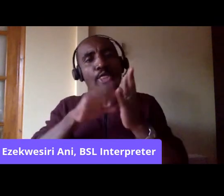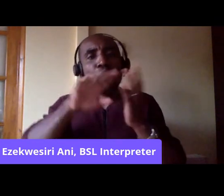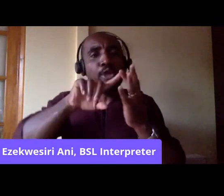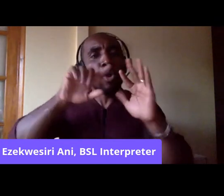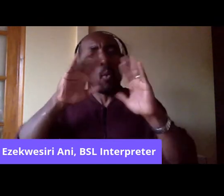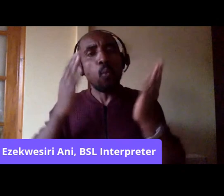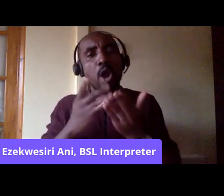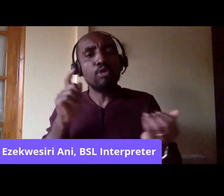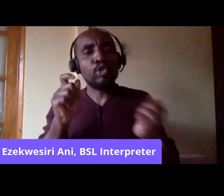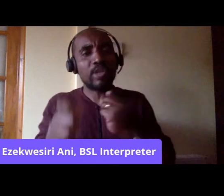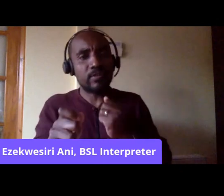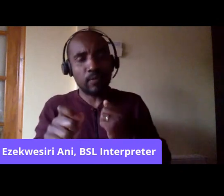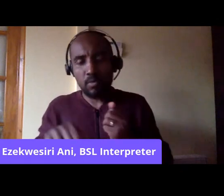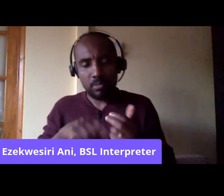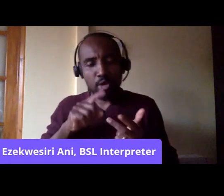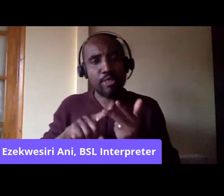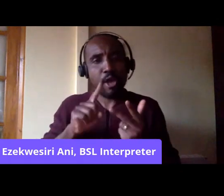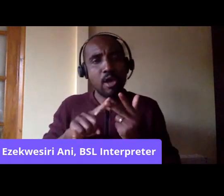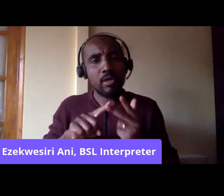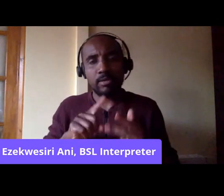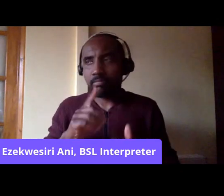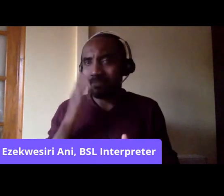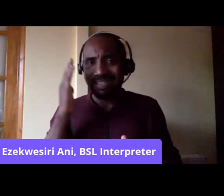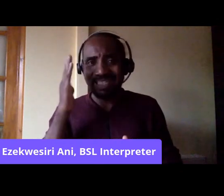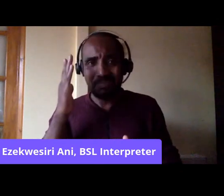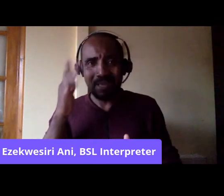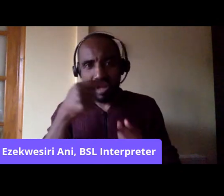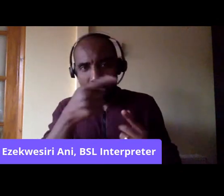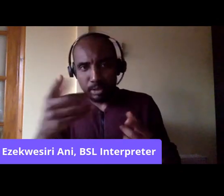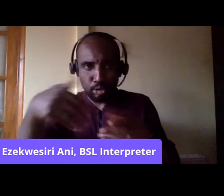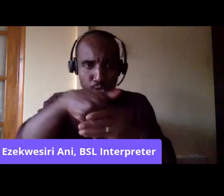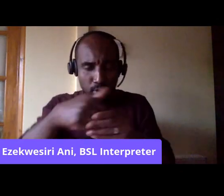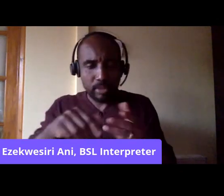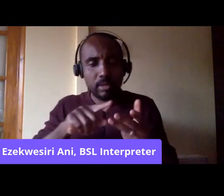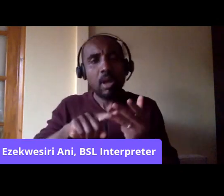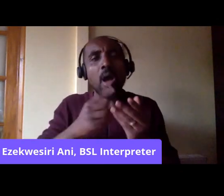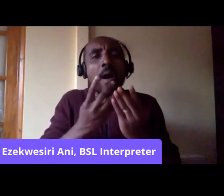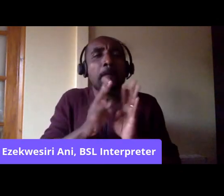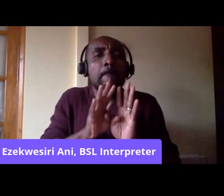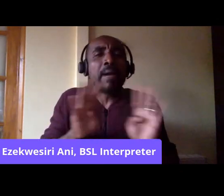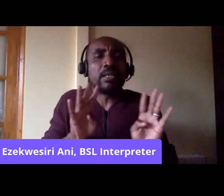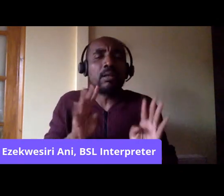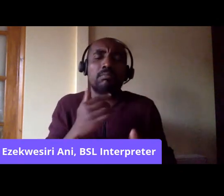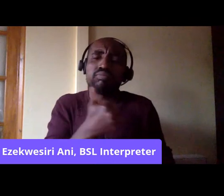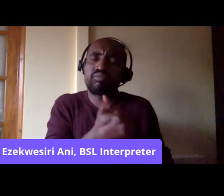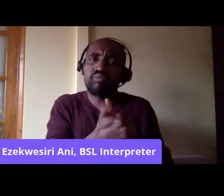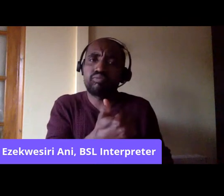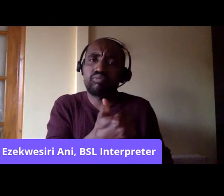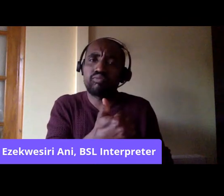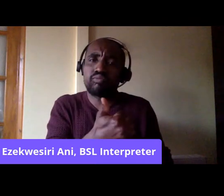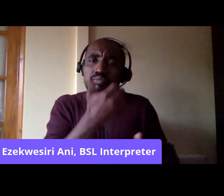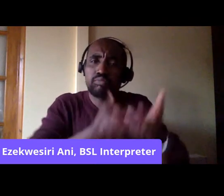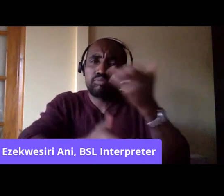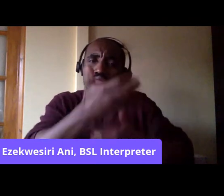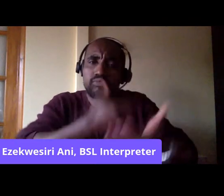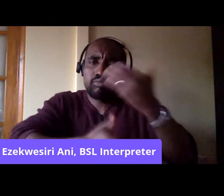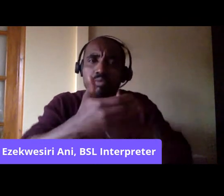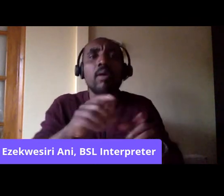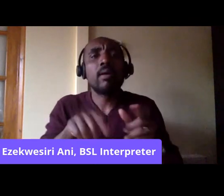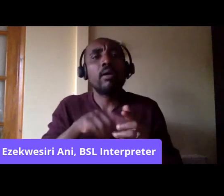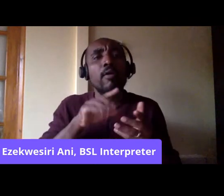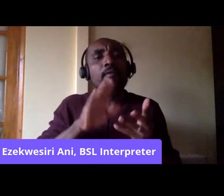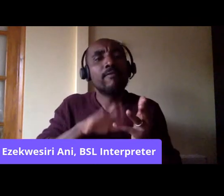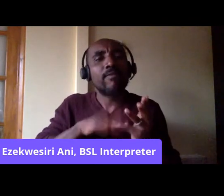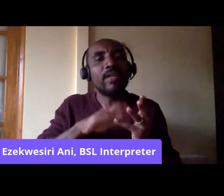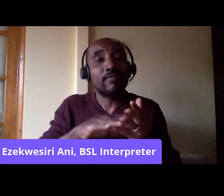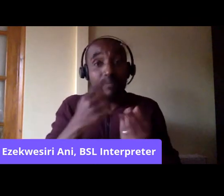speakers who joined us today, all of our panel members, you were all absolutely fantastic. Thank you to each and every one of you